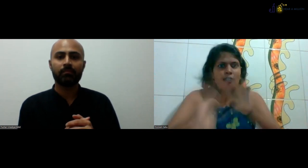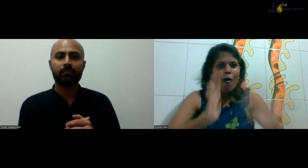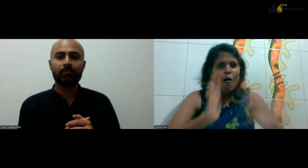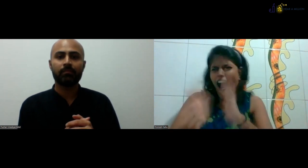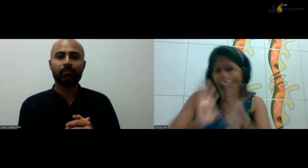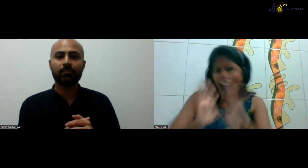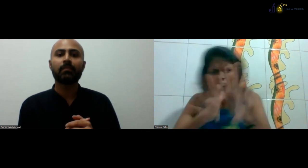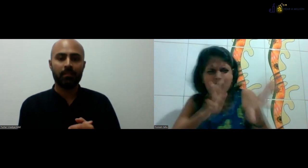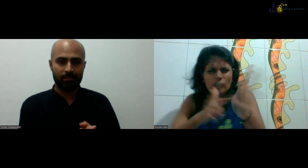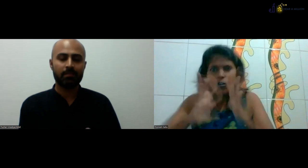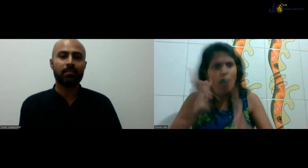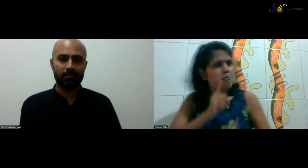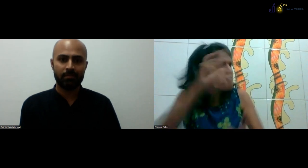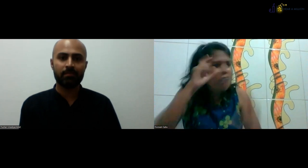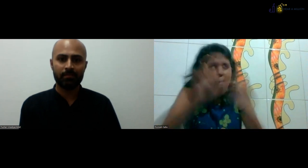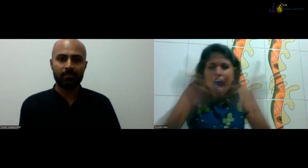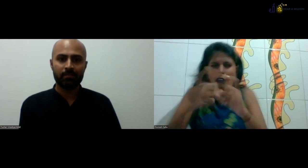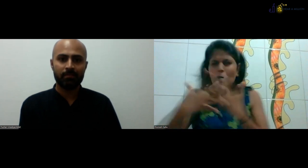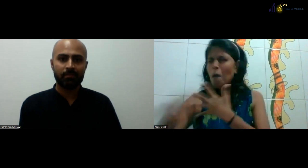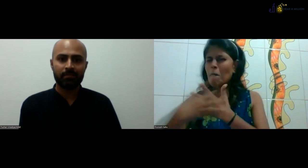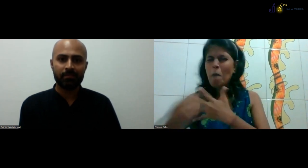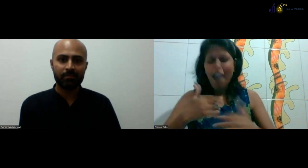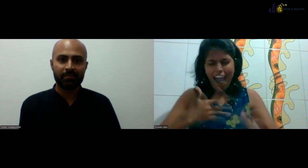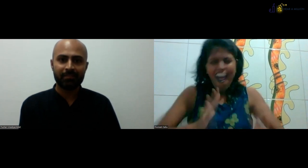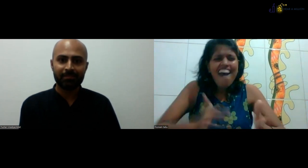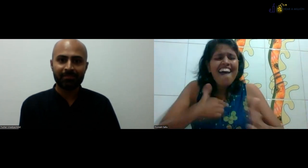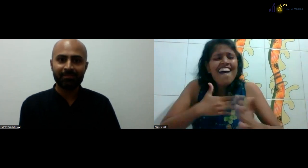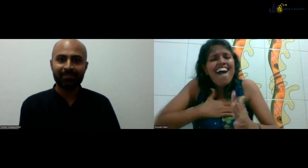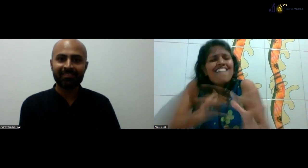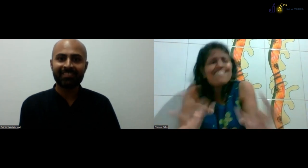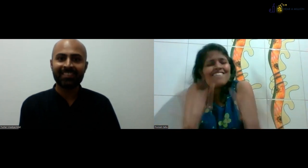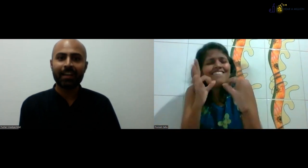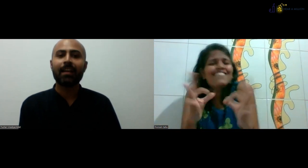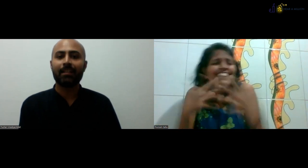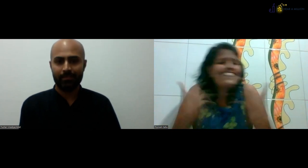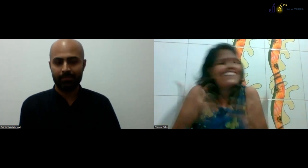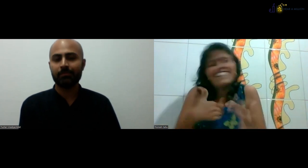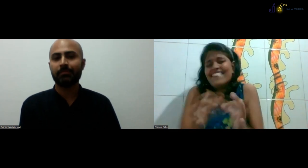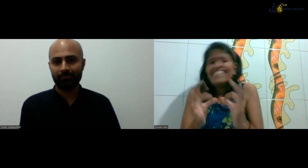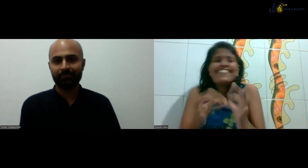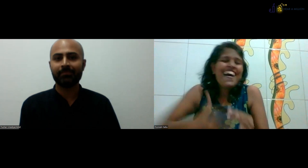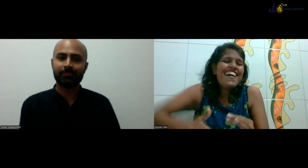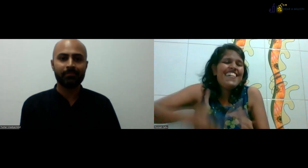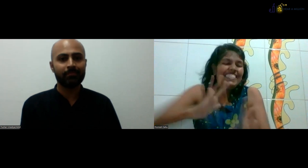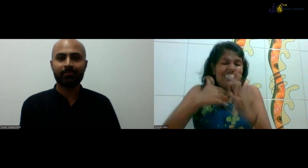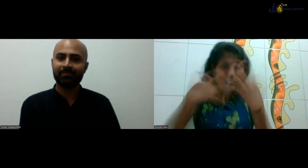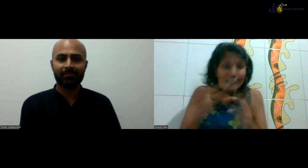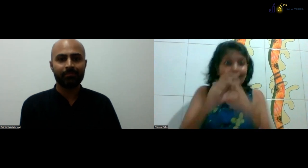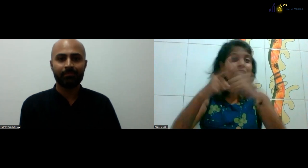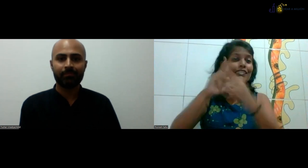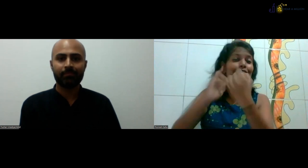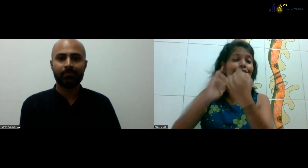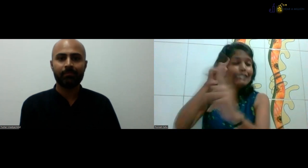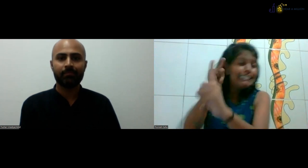course. Because I really love signing. And I think I have great expressive skills.